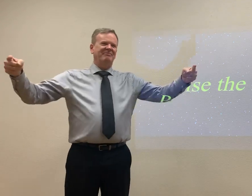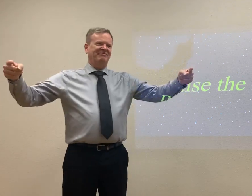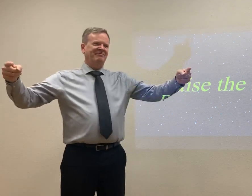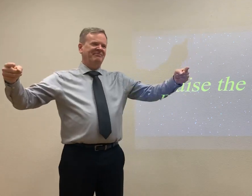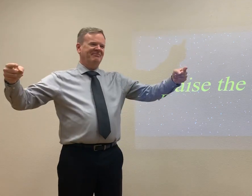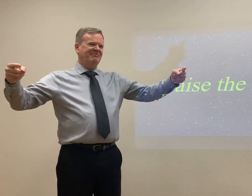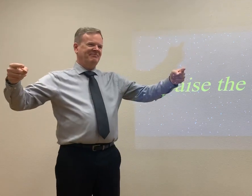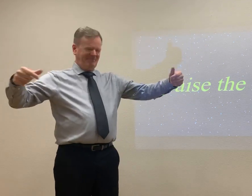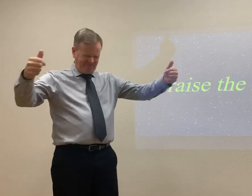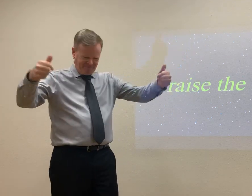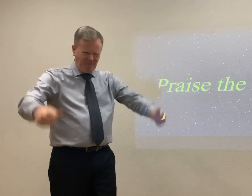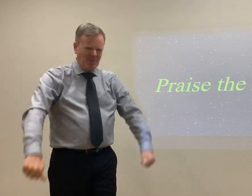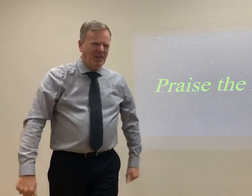Awesome. Okay.